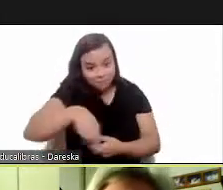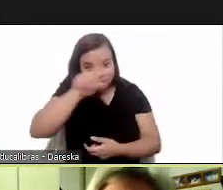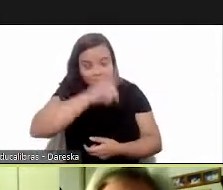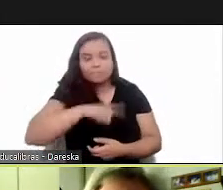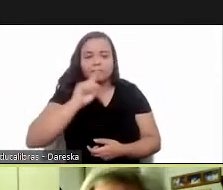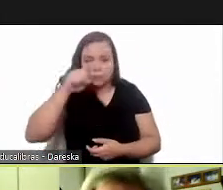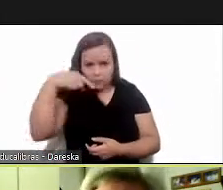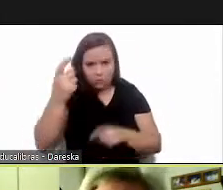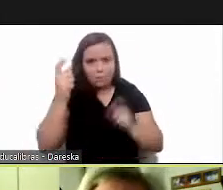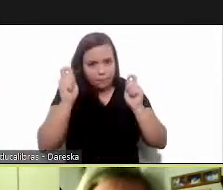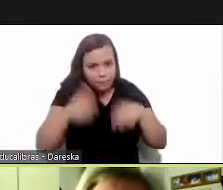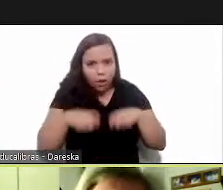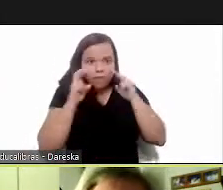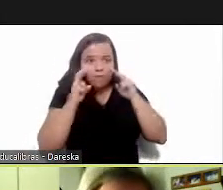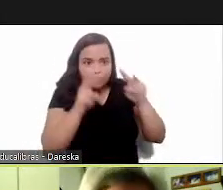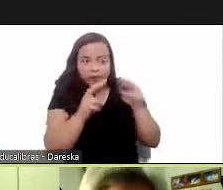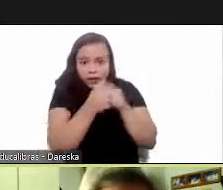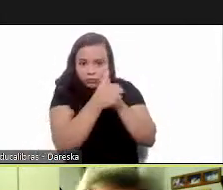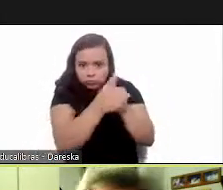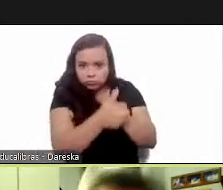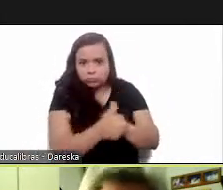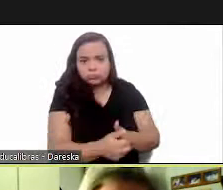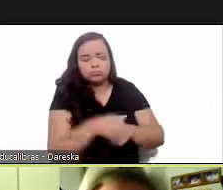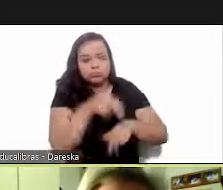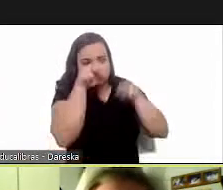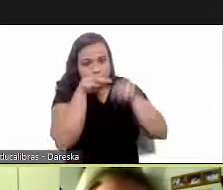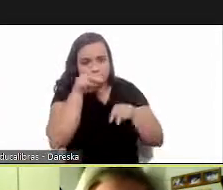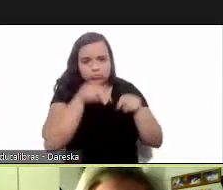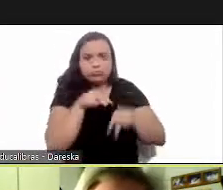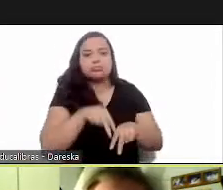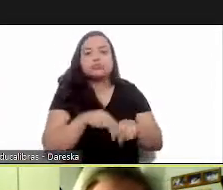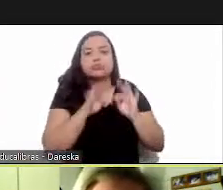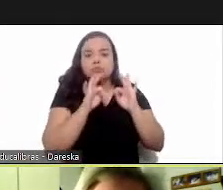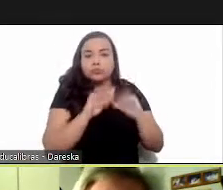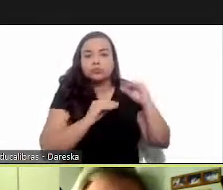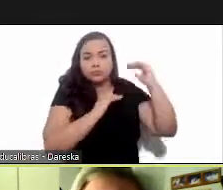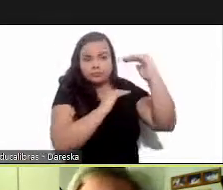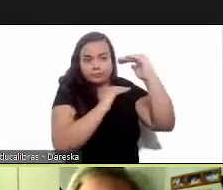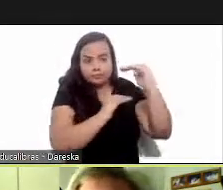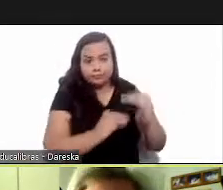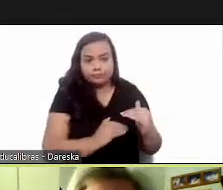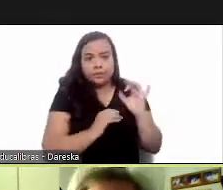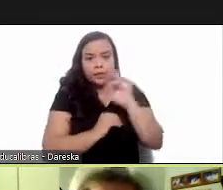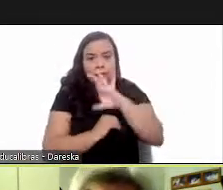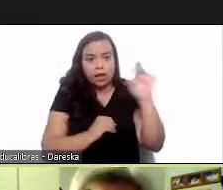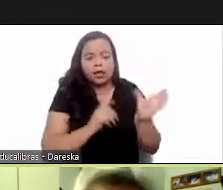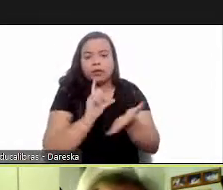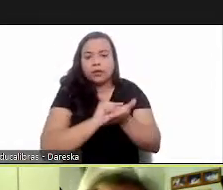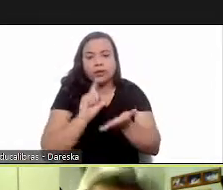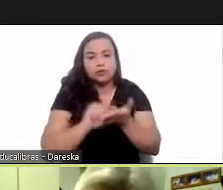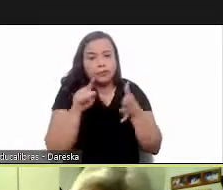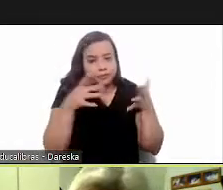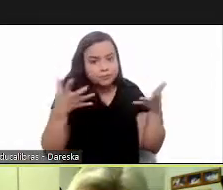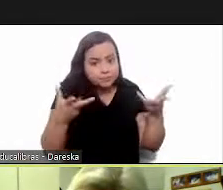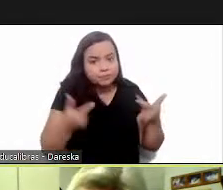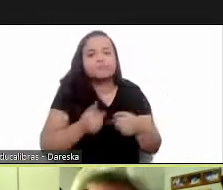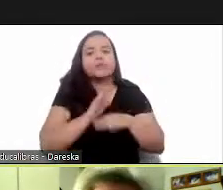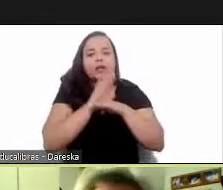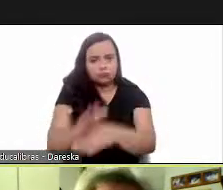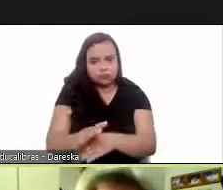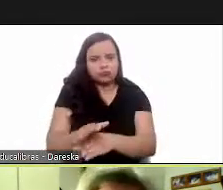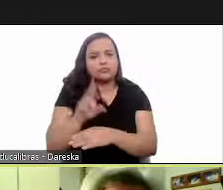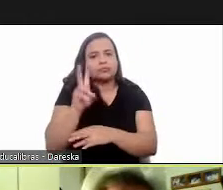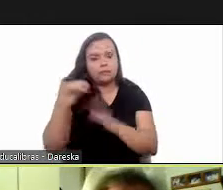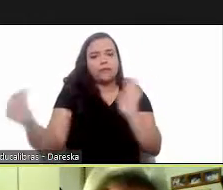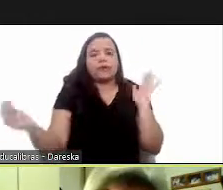like to issue an invitation for everyone to be able to study this timeline in greater detail in this article actually